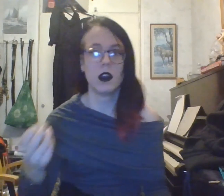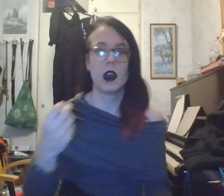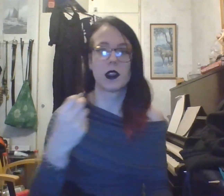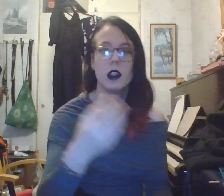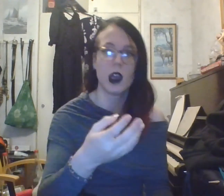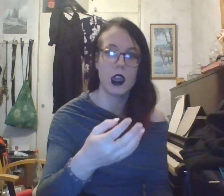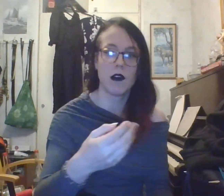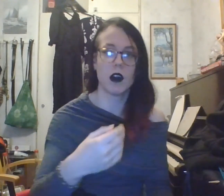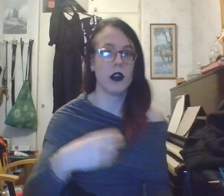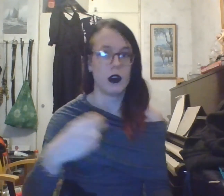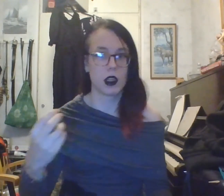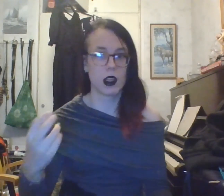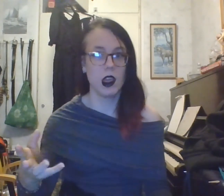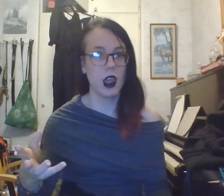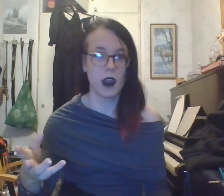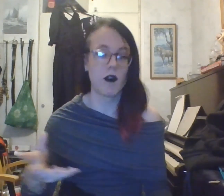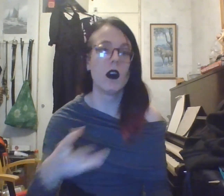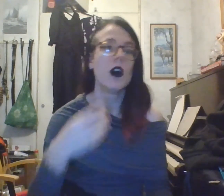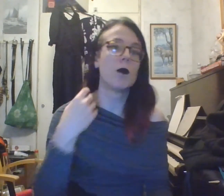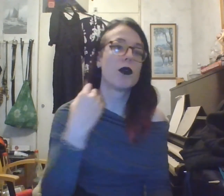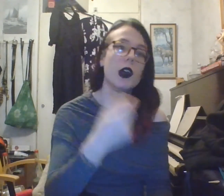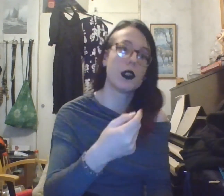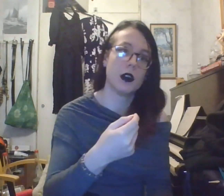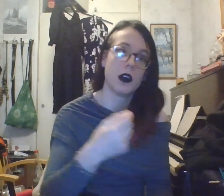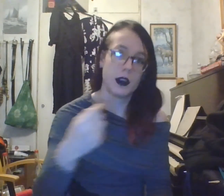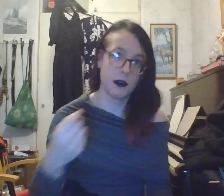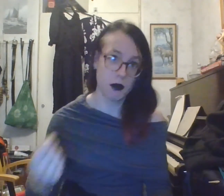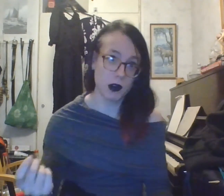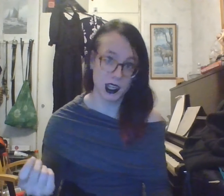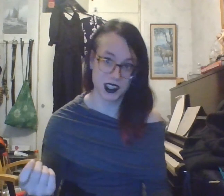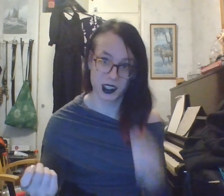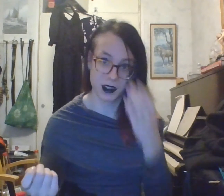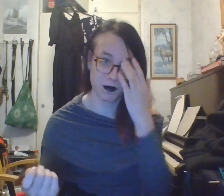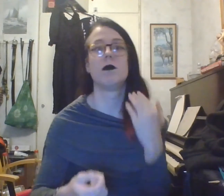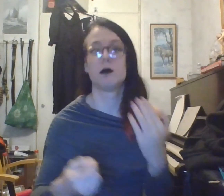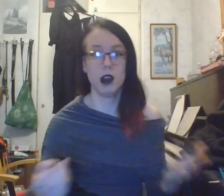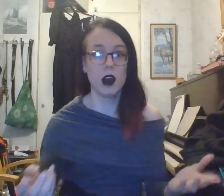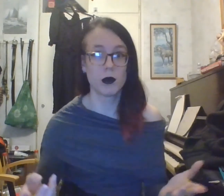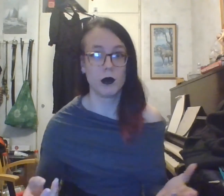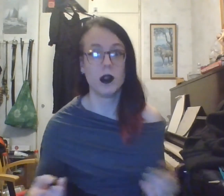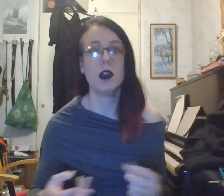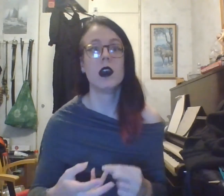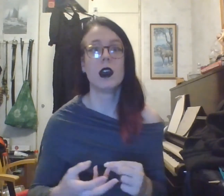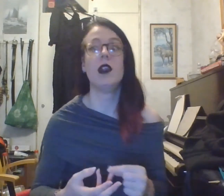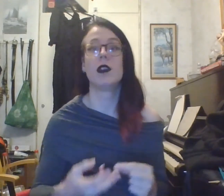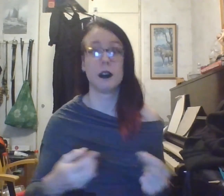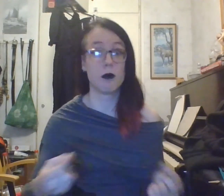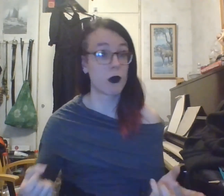a slave owner, a slave, oppressor, and an oppressed. The last one is the broadest